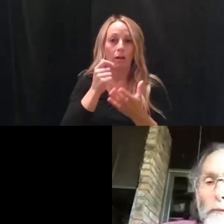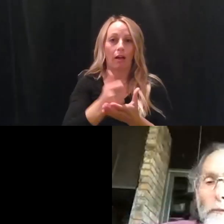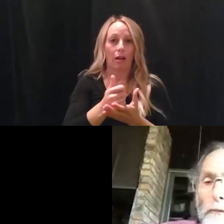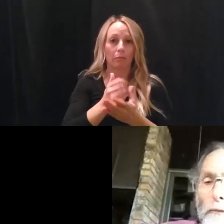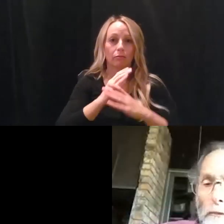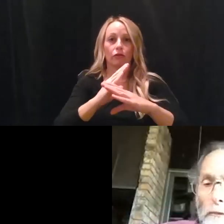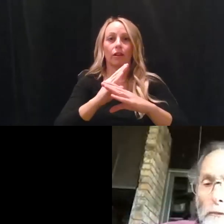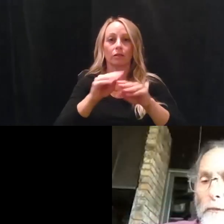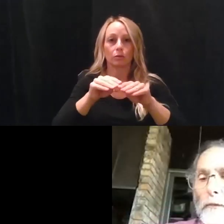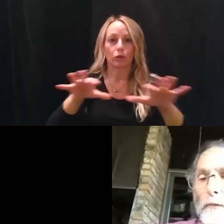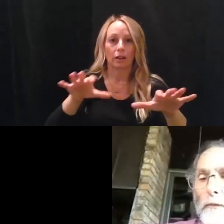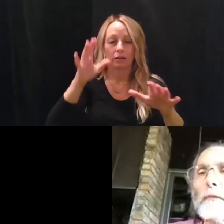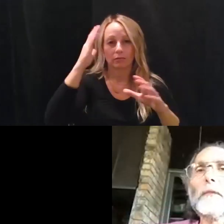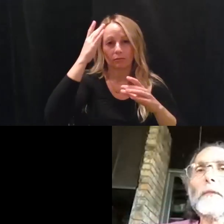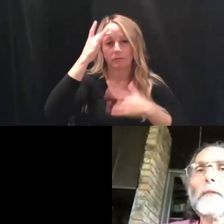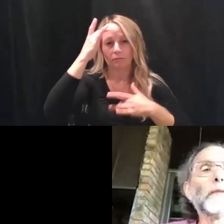further.